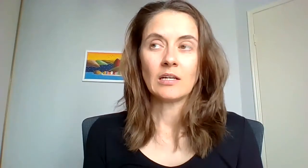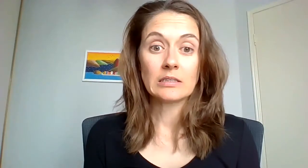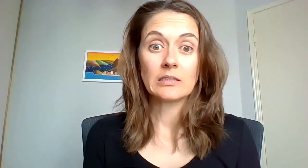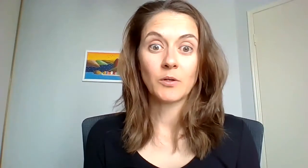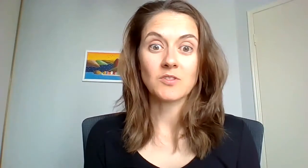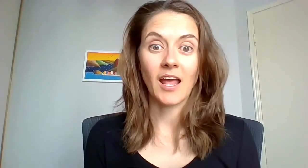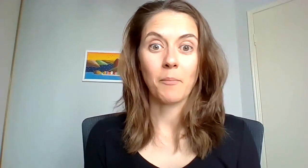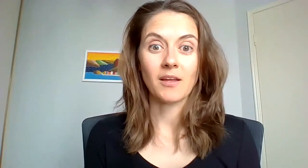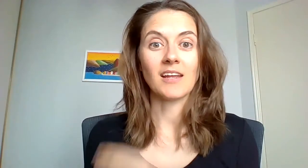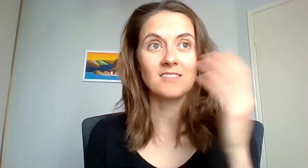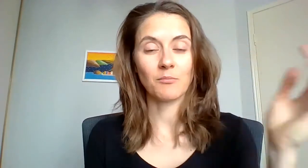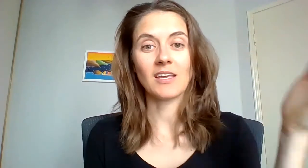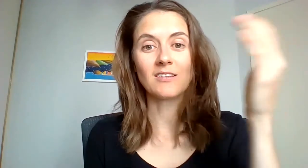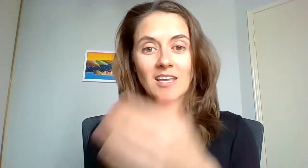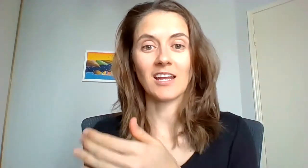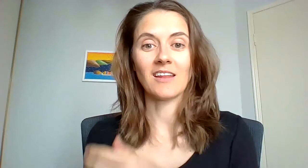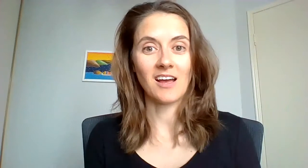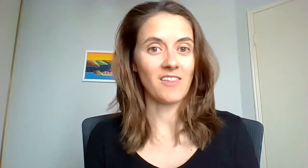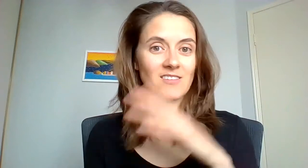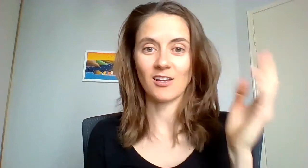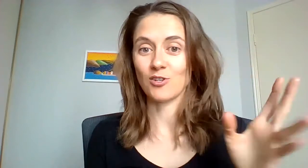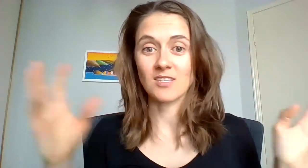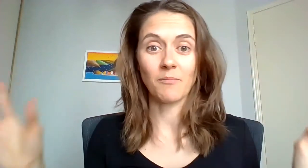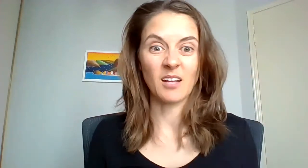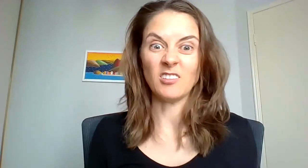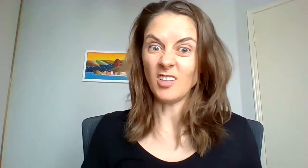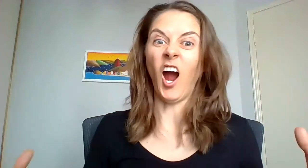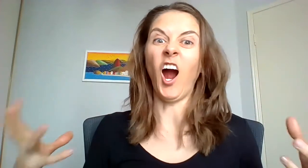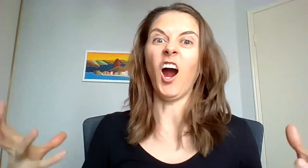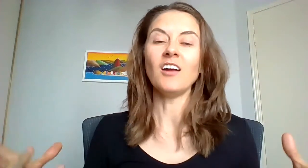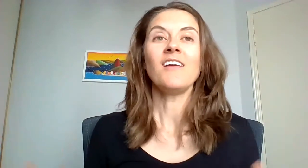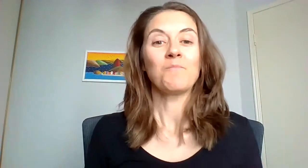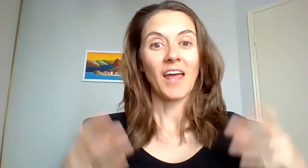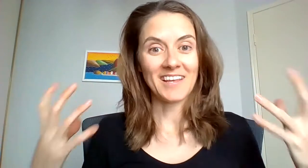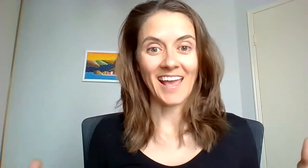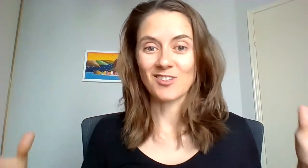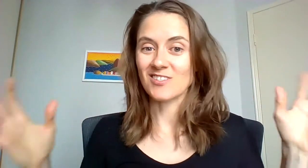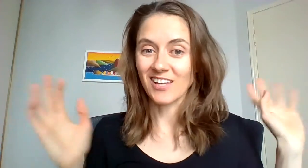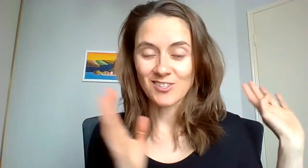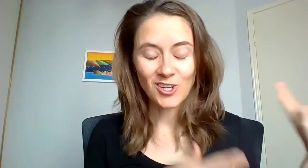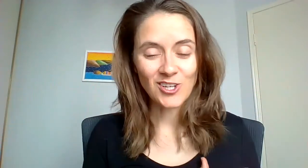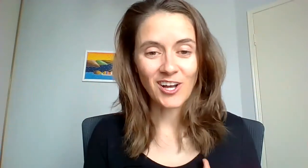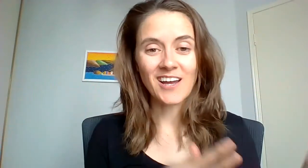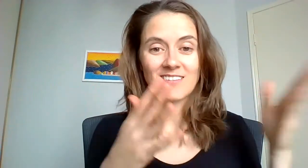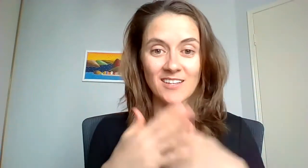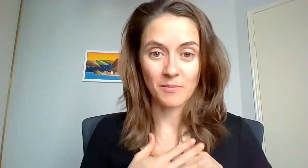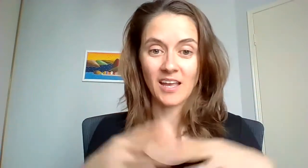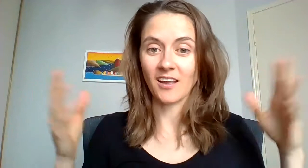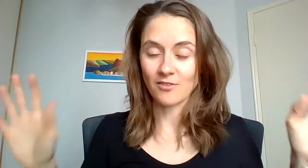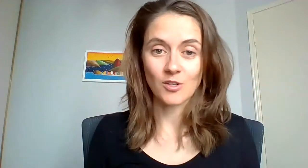oh I wonder what's going to happen next thing my kids get in the car they say I'll do something and again it's just like it's not you guys it's me I've just